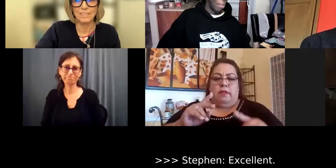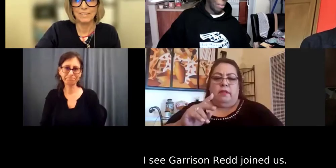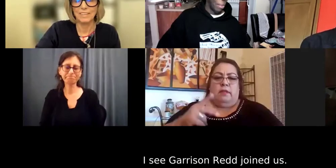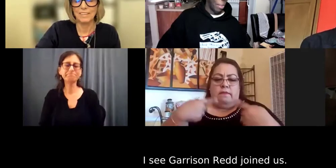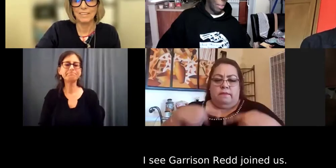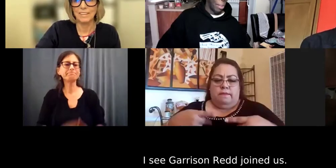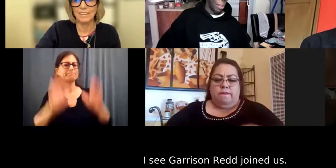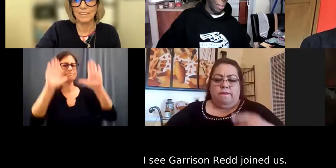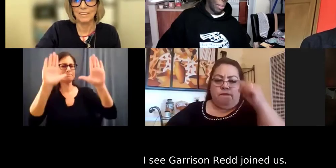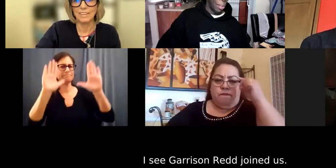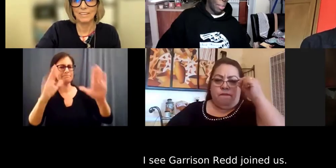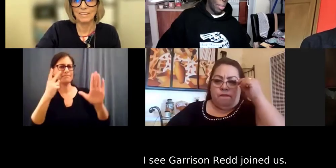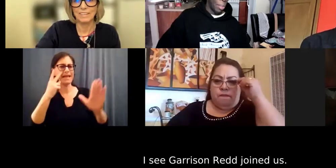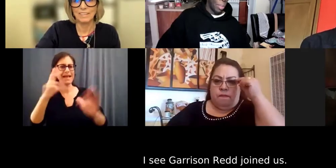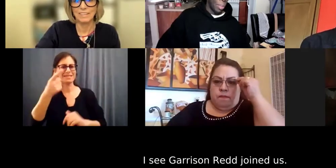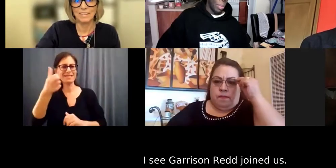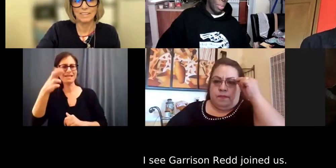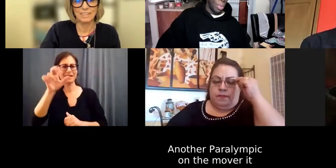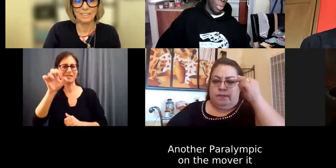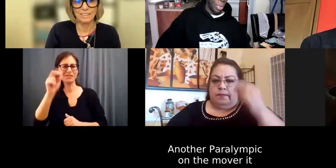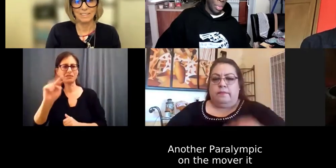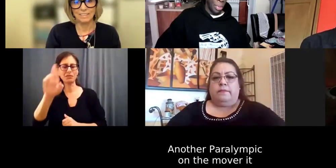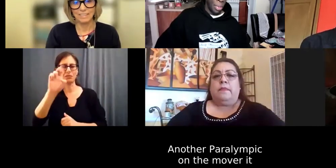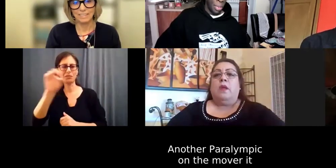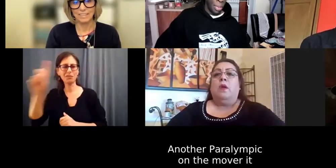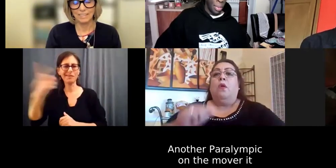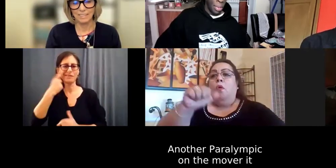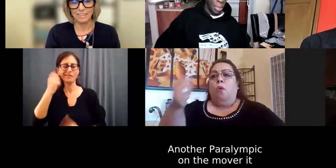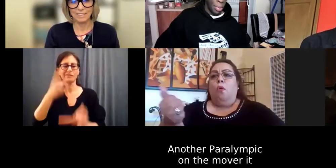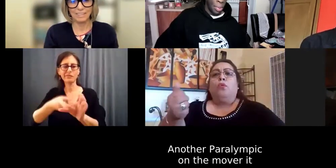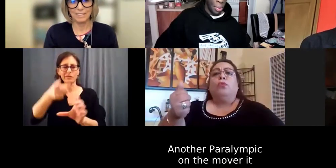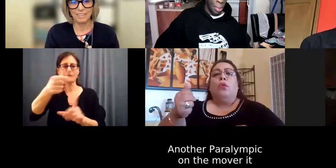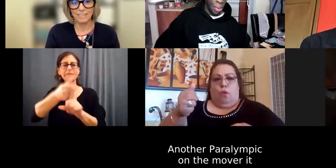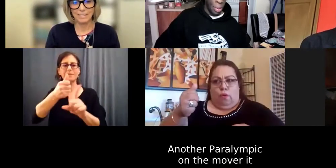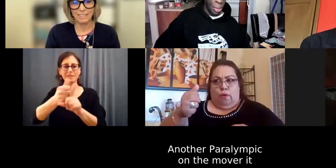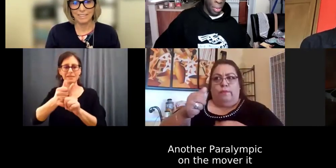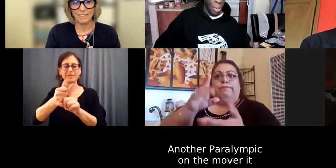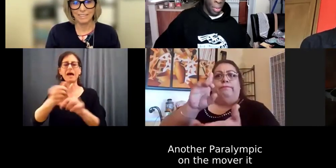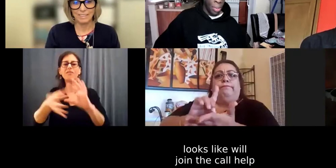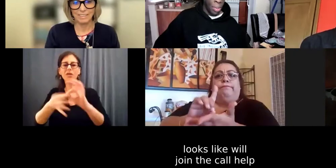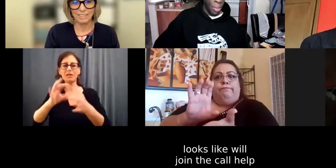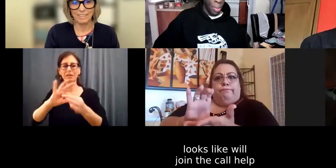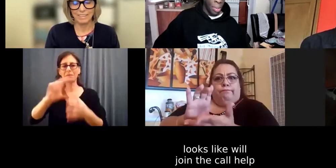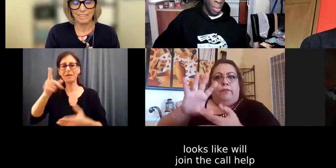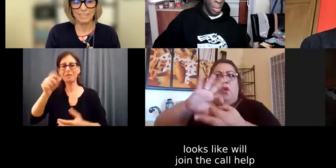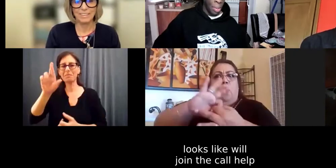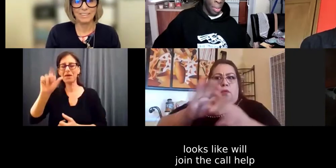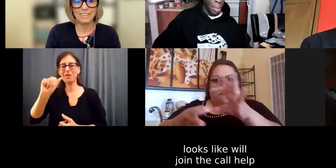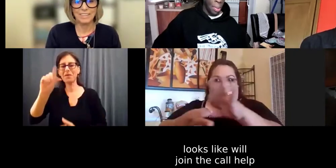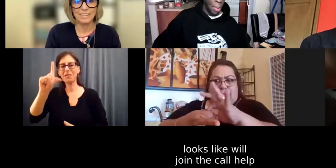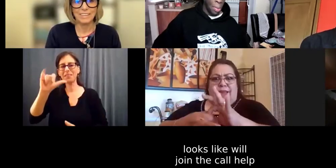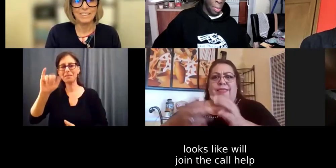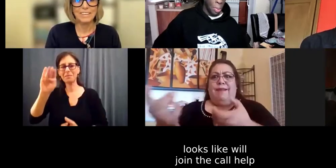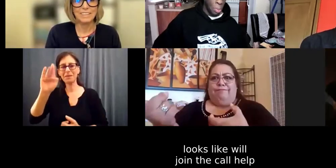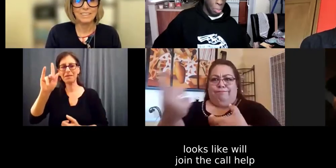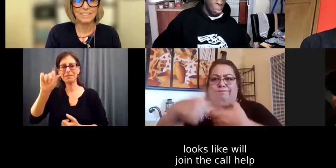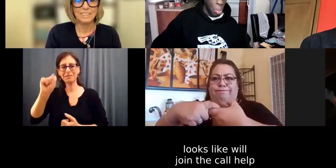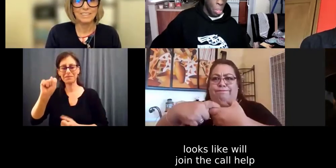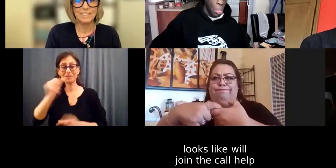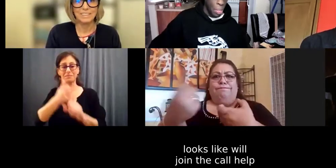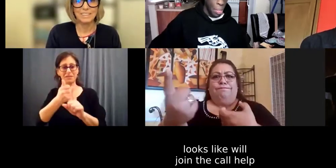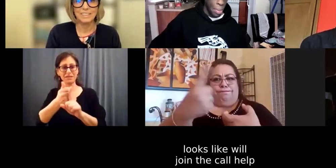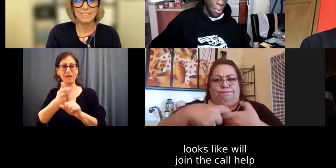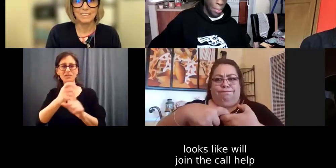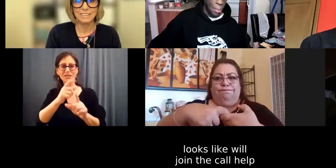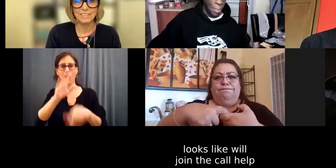Excellent. And I also see Garrison Redd has joined us. He's another Paralympian. He's on the move, it looks like. And Garrison was going to